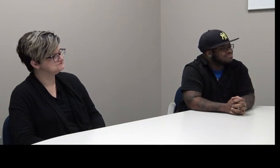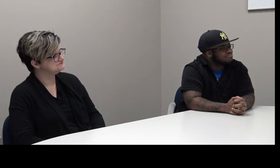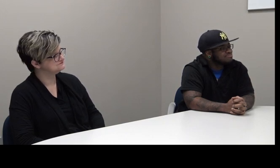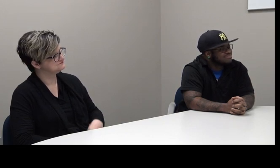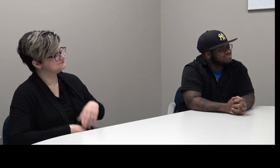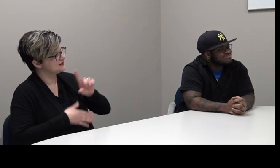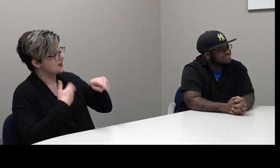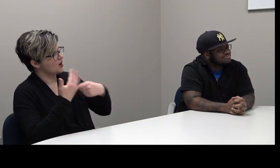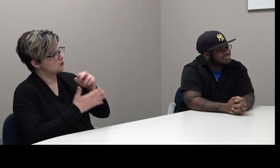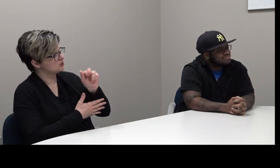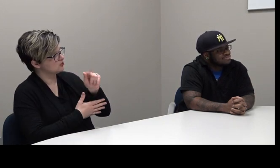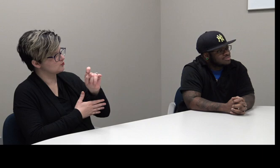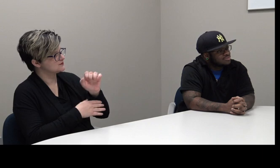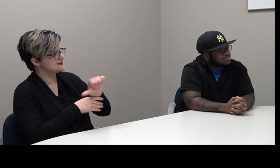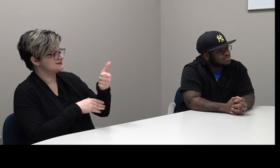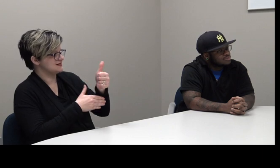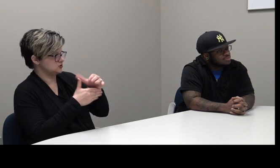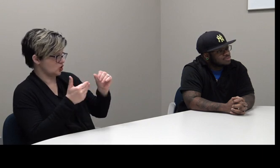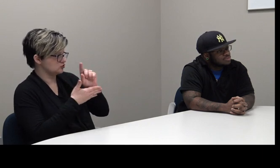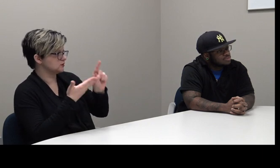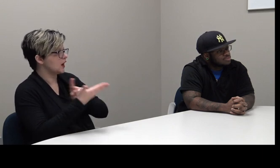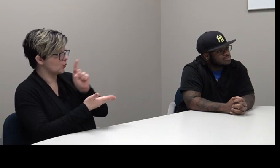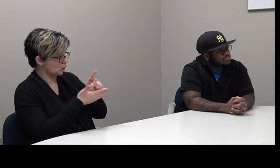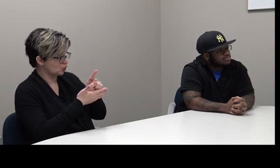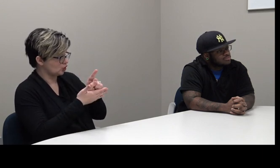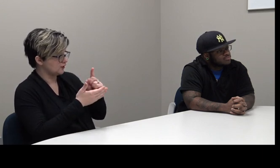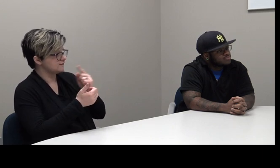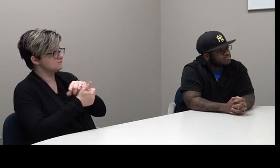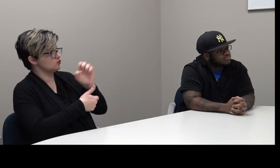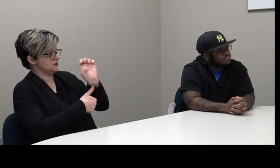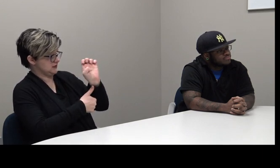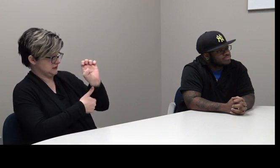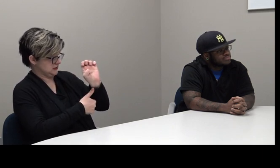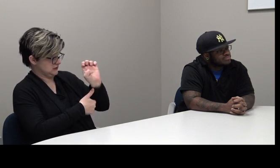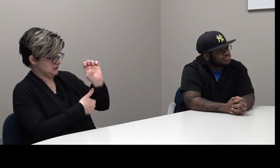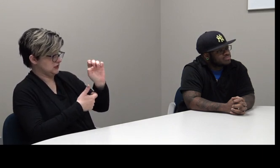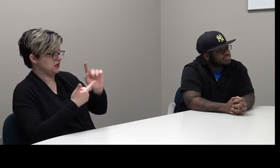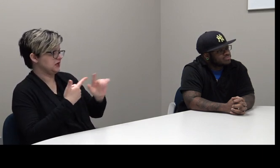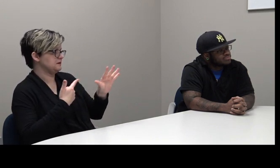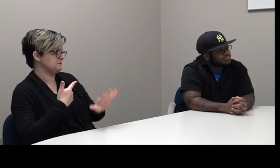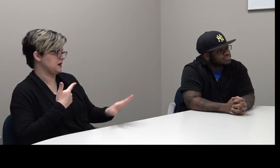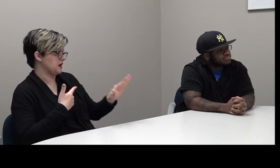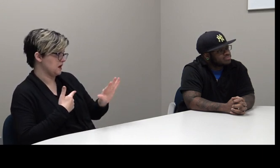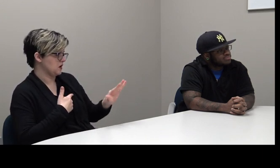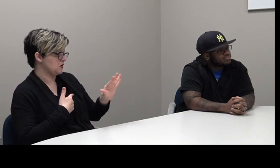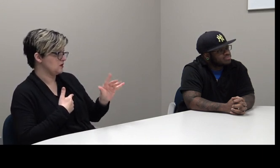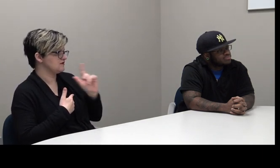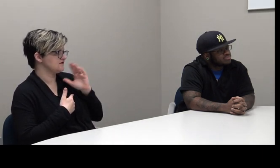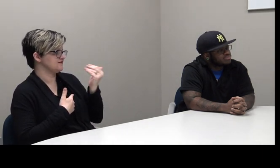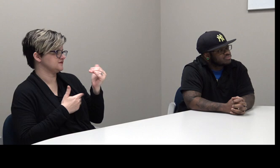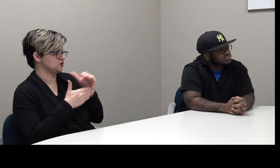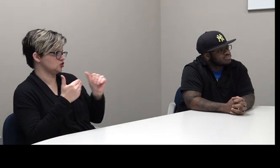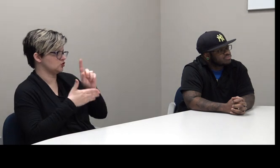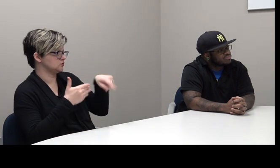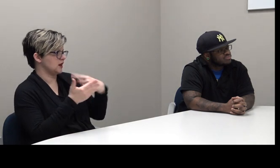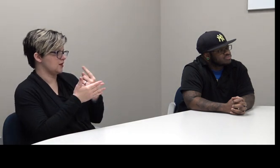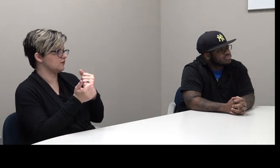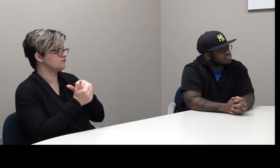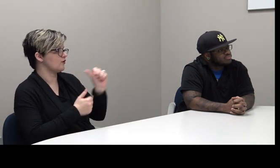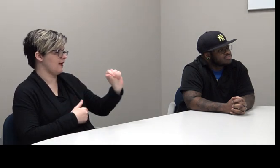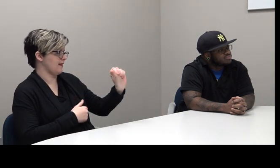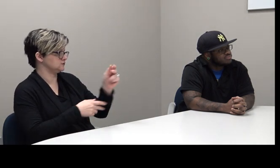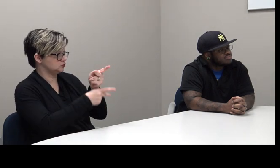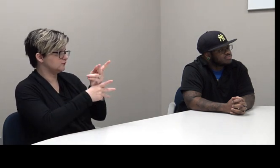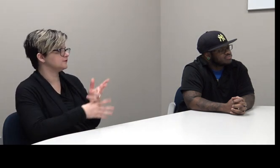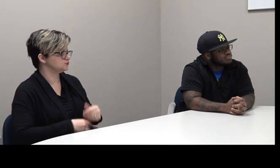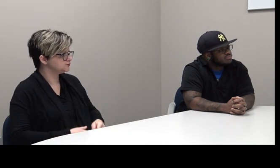The hourly rate is about $10 an hour for Janitor E, and then it would be $15 an hour for Janitor